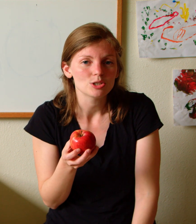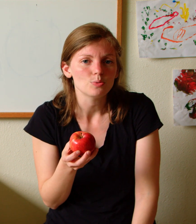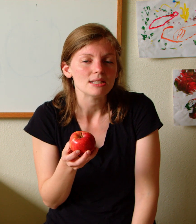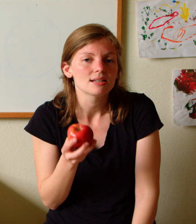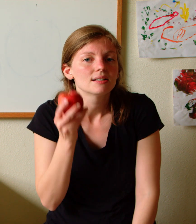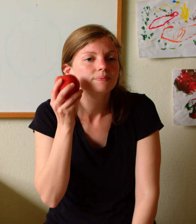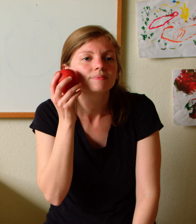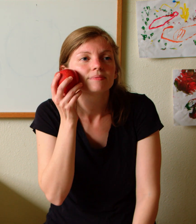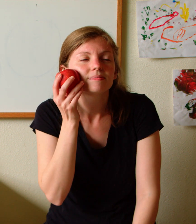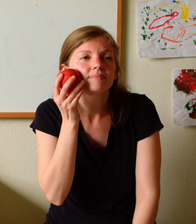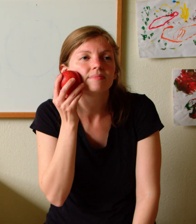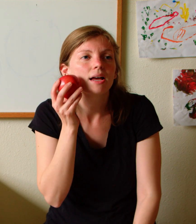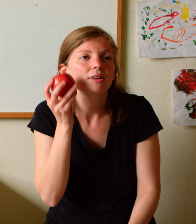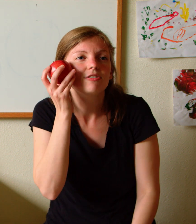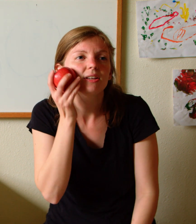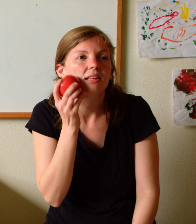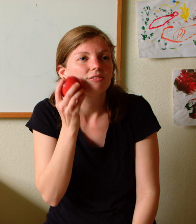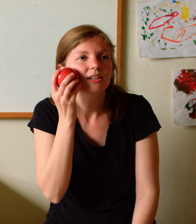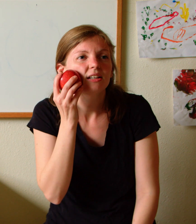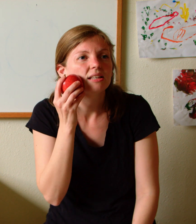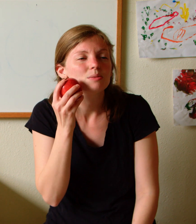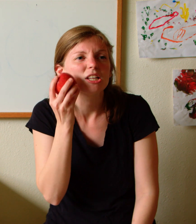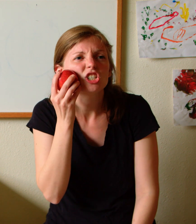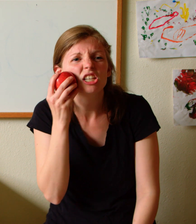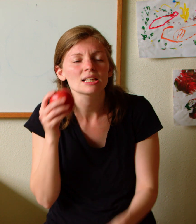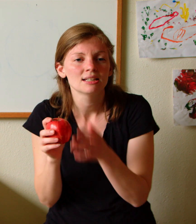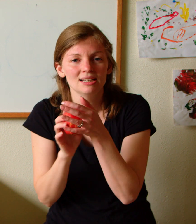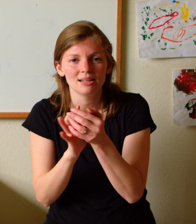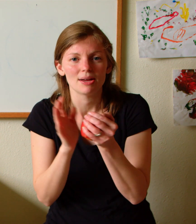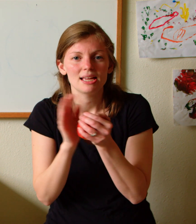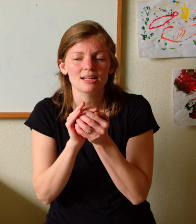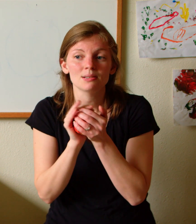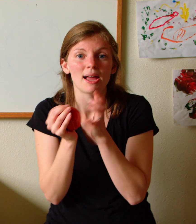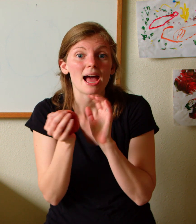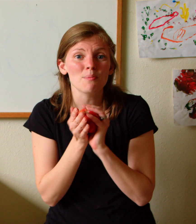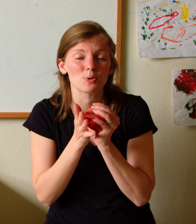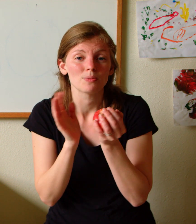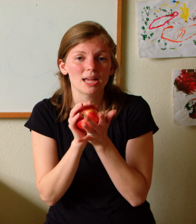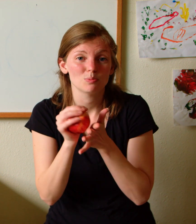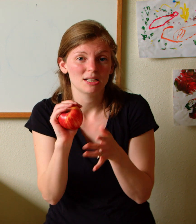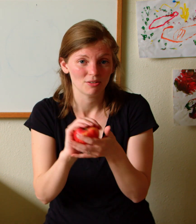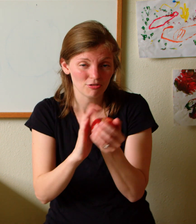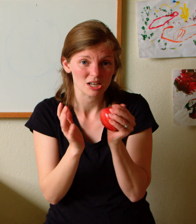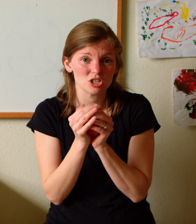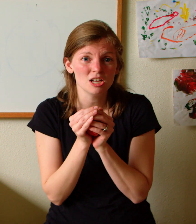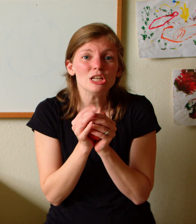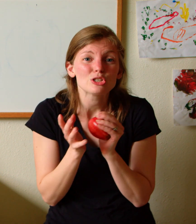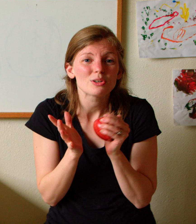sweet mmm I'm gonna feel it feel it against my cheek my hands my apple has been in the fridge so